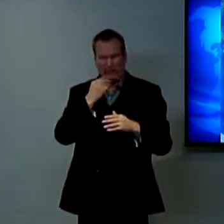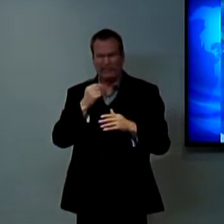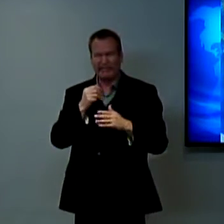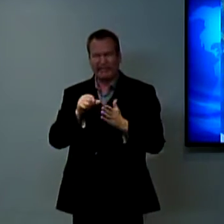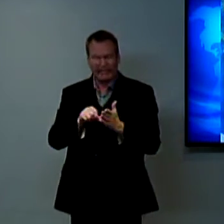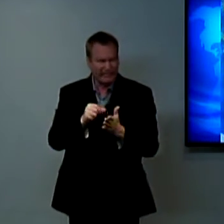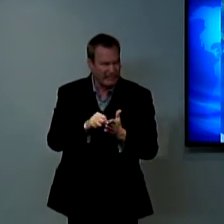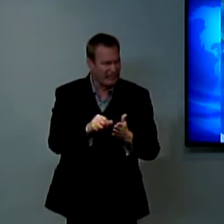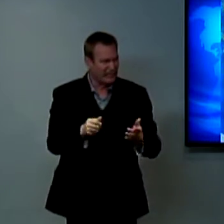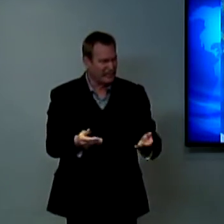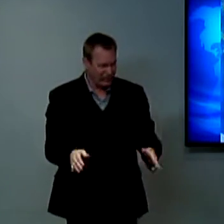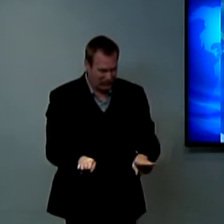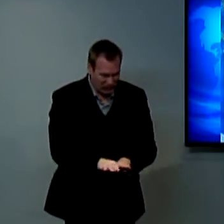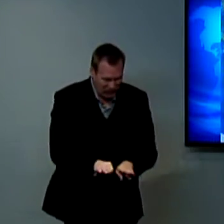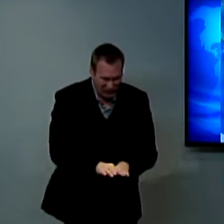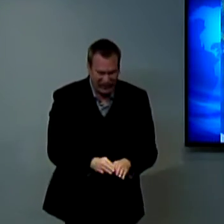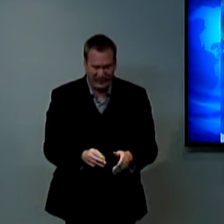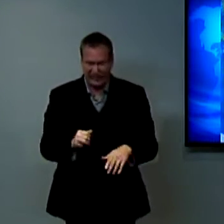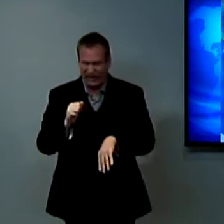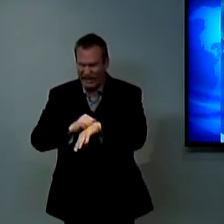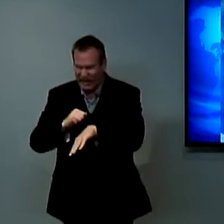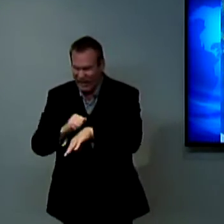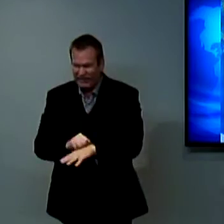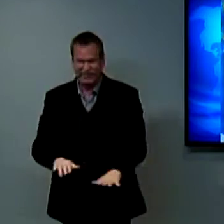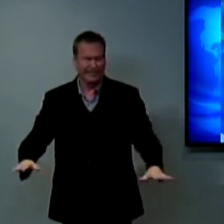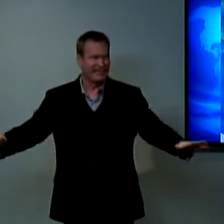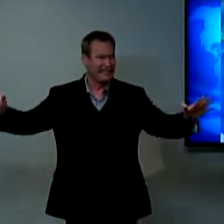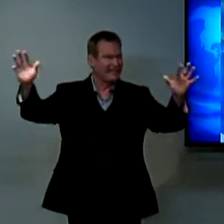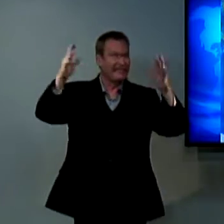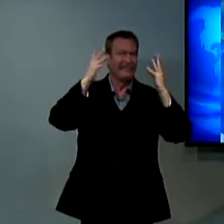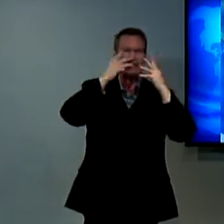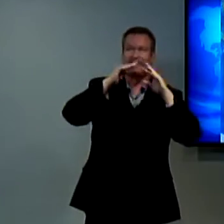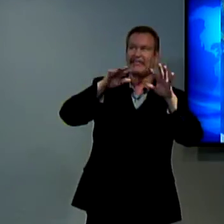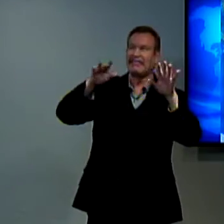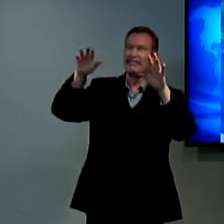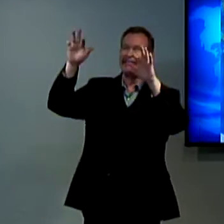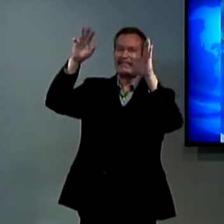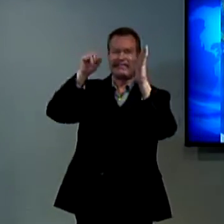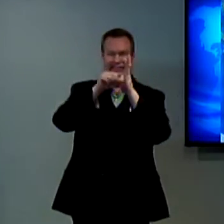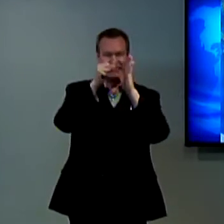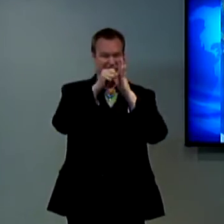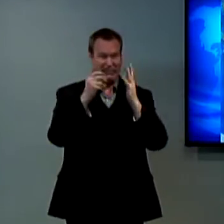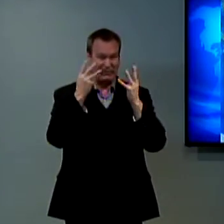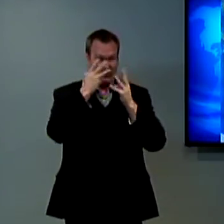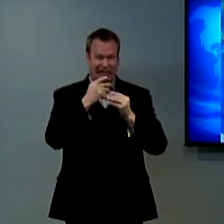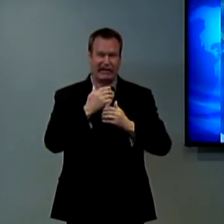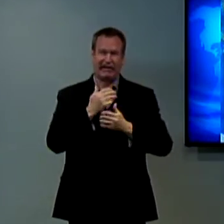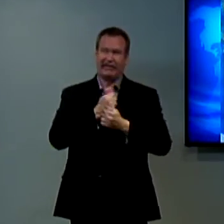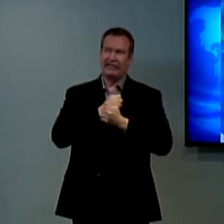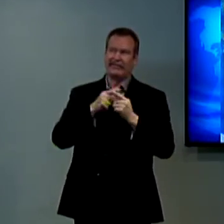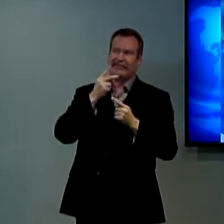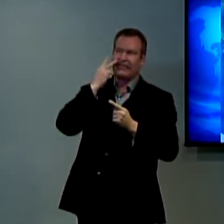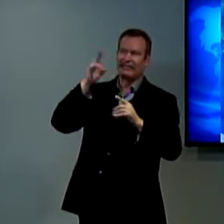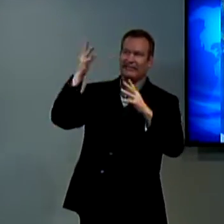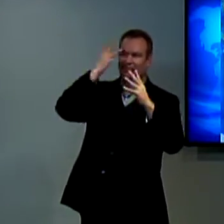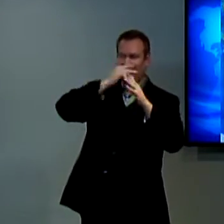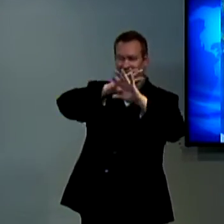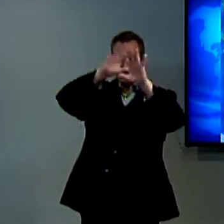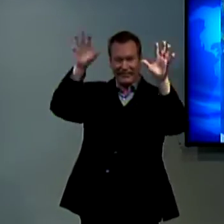and you can see it's a gorgeous place isn't it you can see the beautiful marble on the floor and all of the ornateness that is in